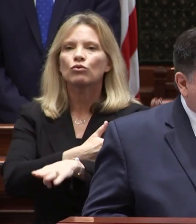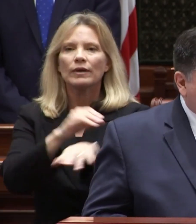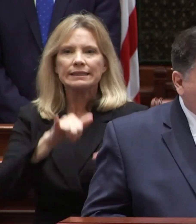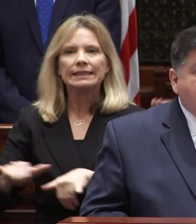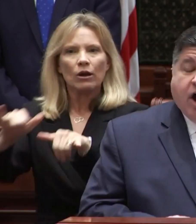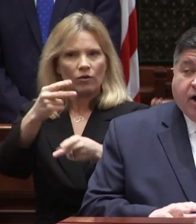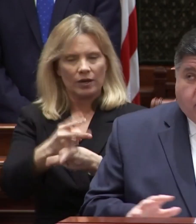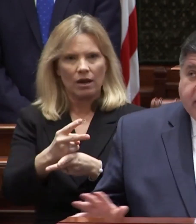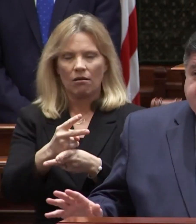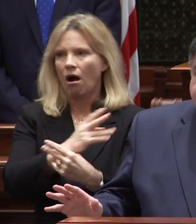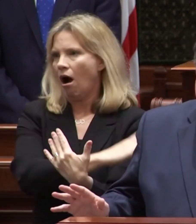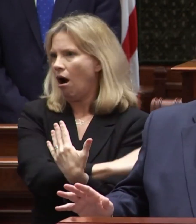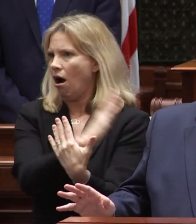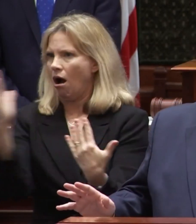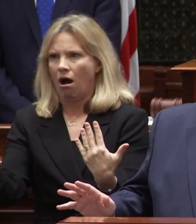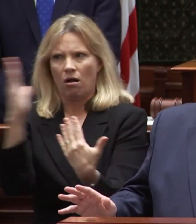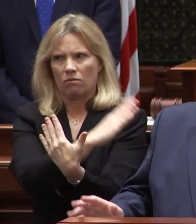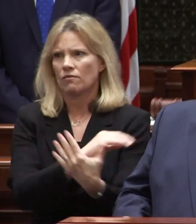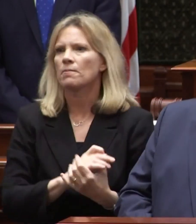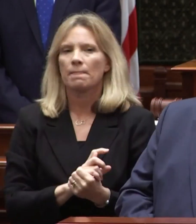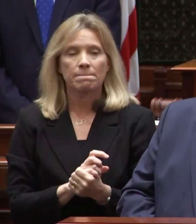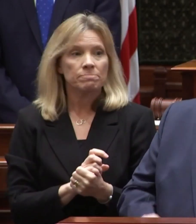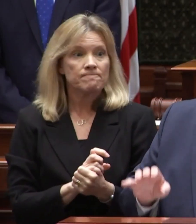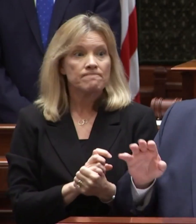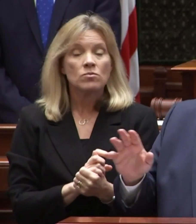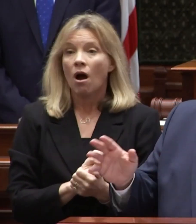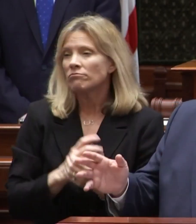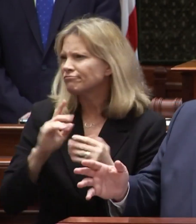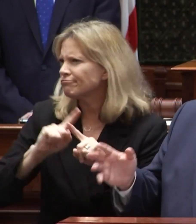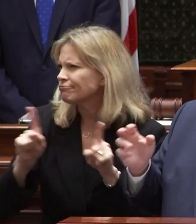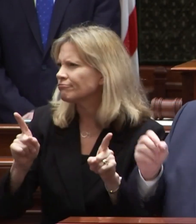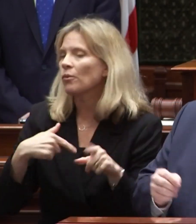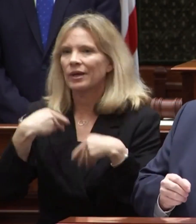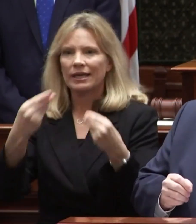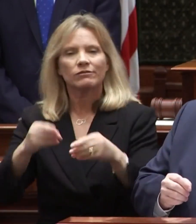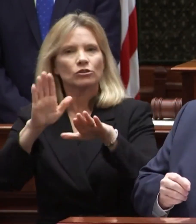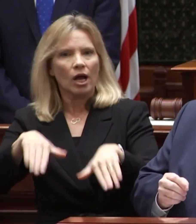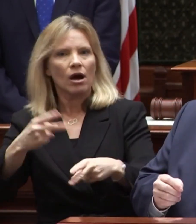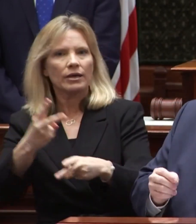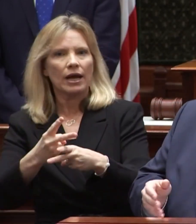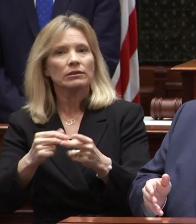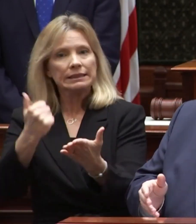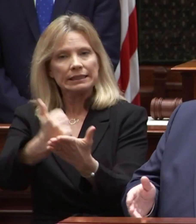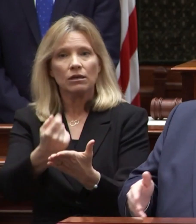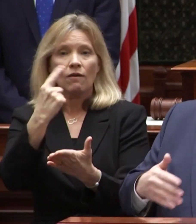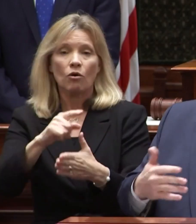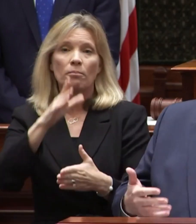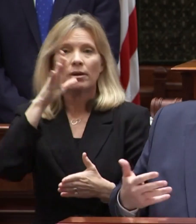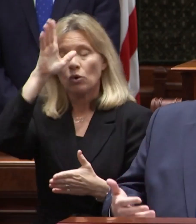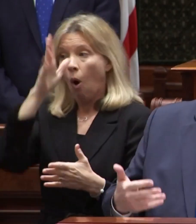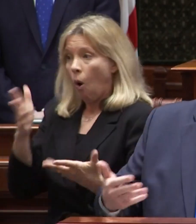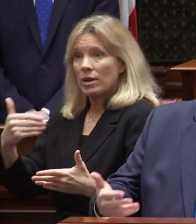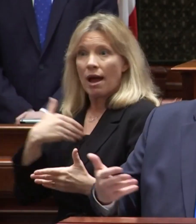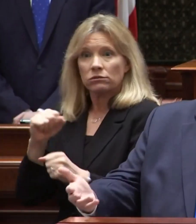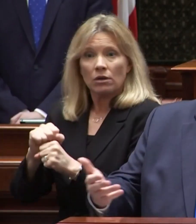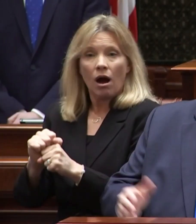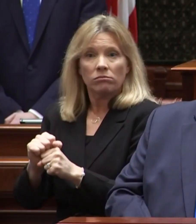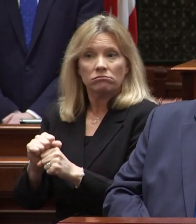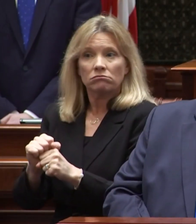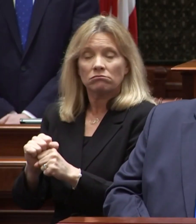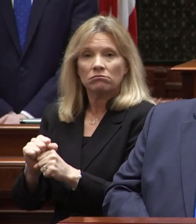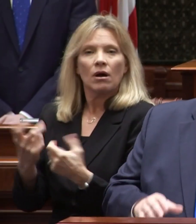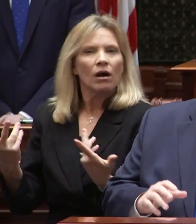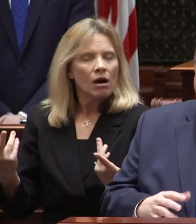standard of care across the field although we provide child care assistance for parents who already have